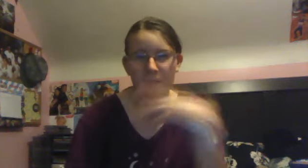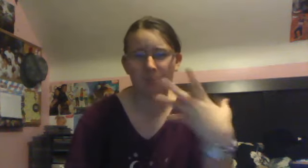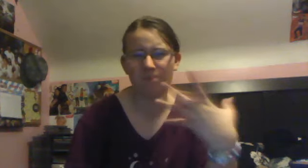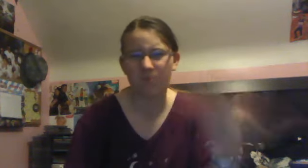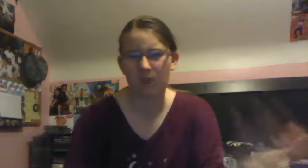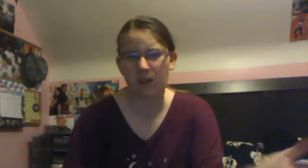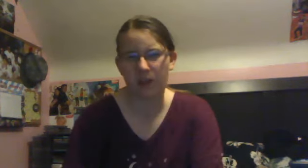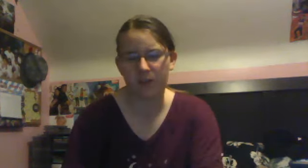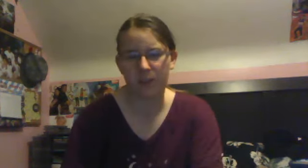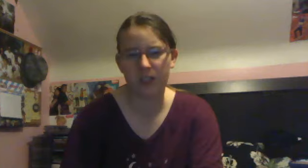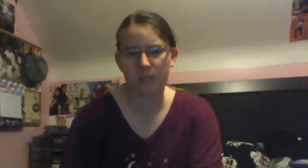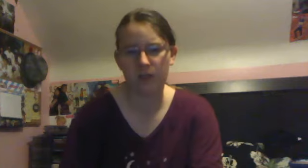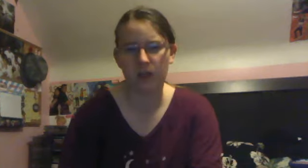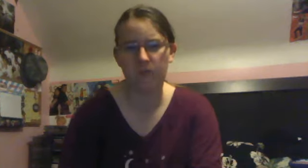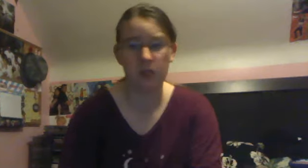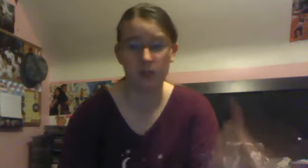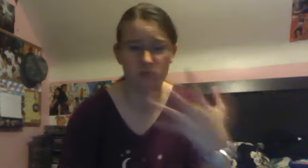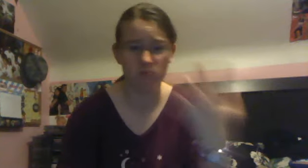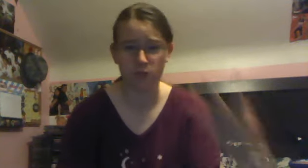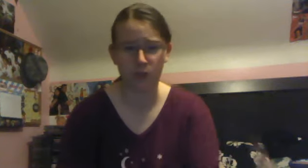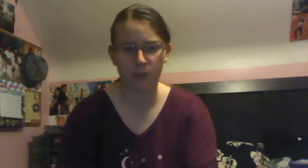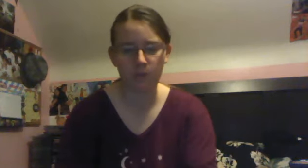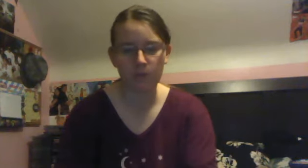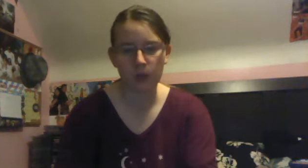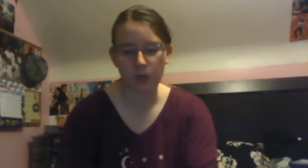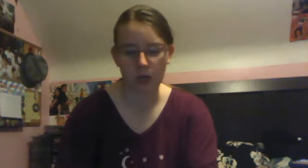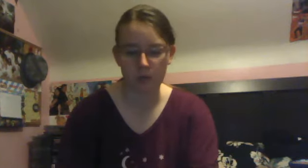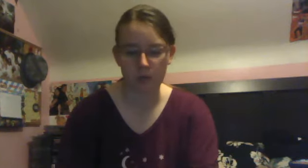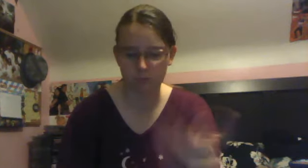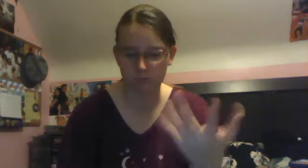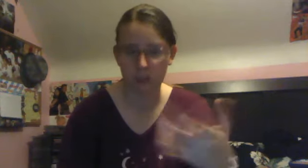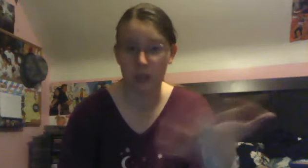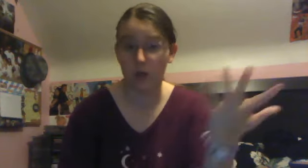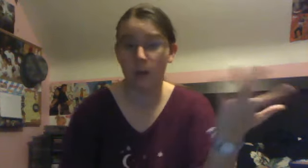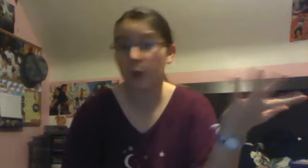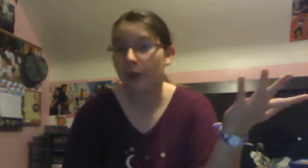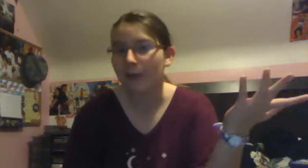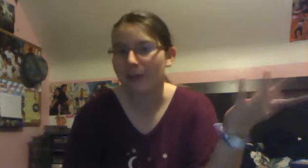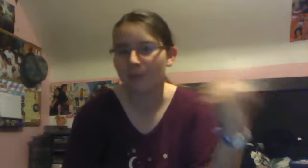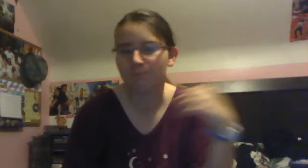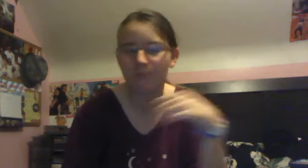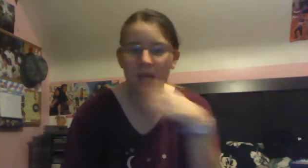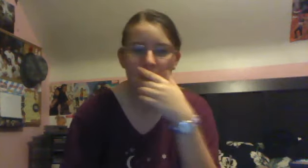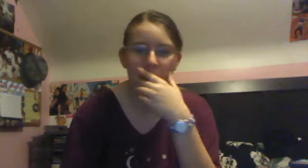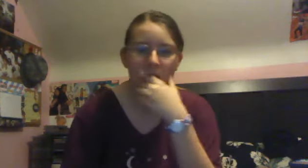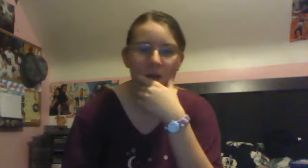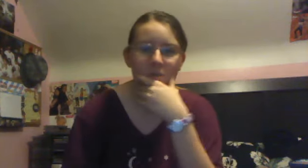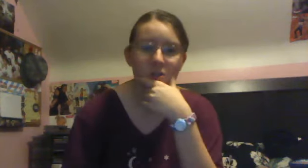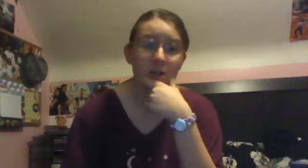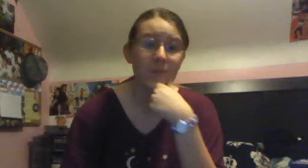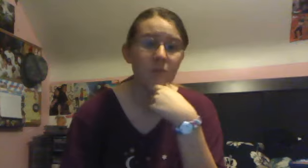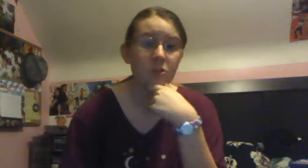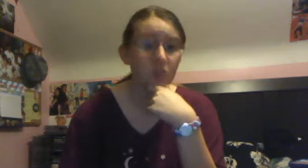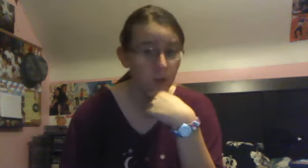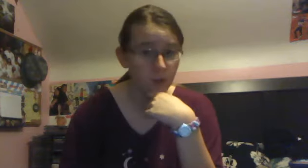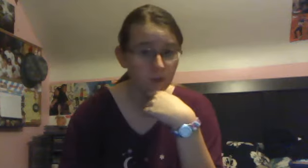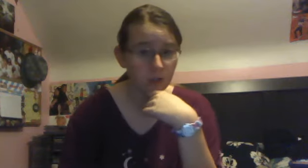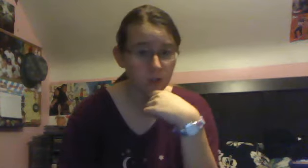after I eat sometimes. And it's pretty fun. I'm getting a burger right now. Um, so yeah. So the 200 video is coming